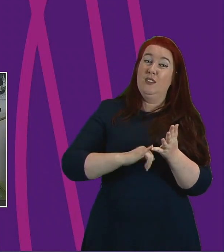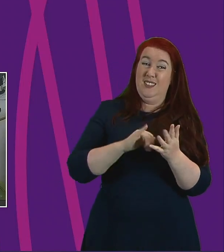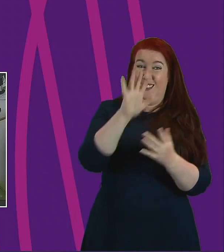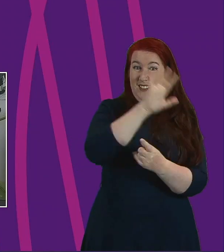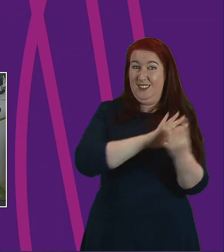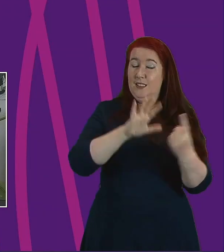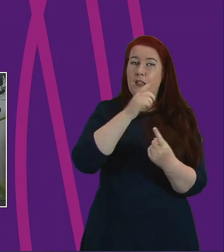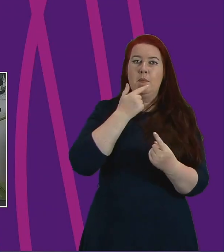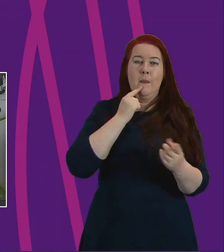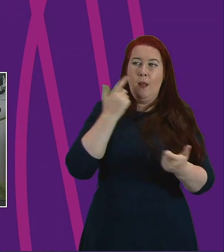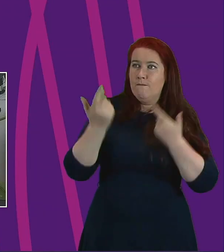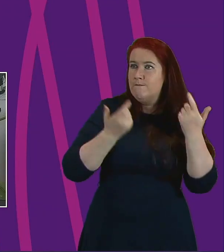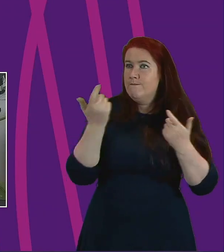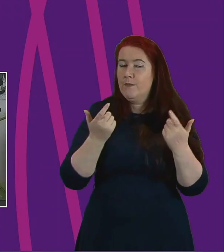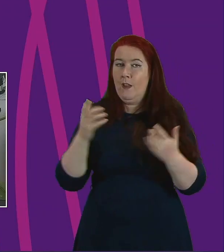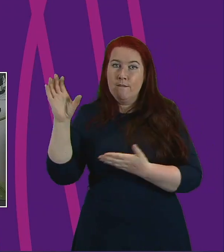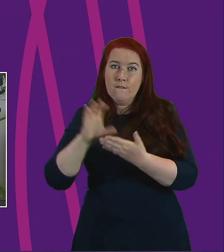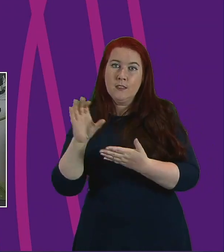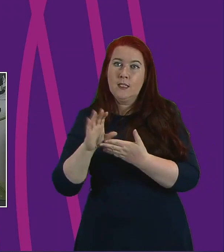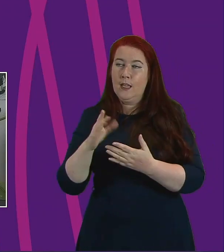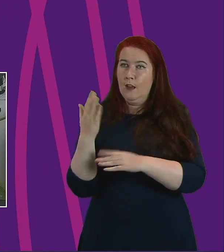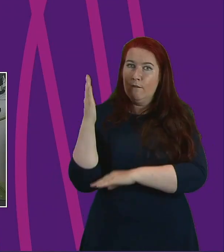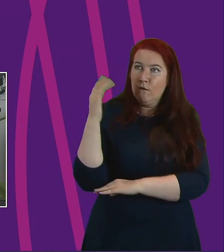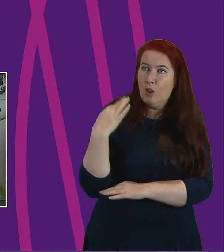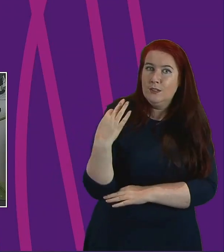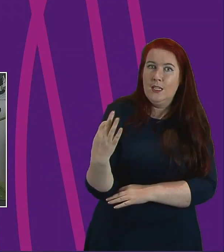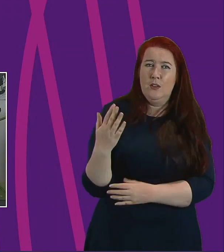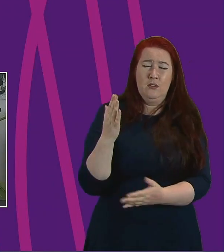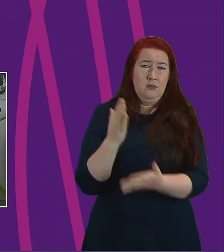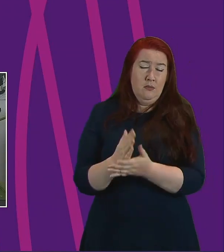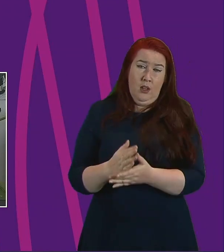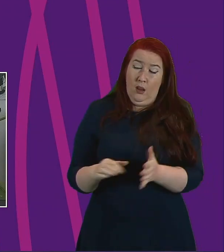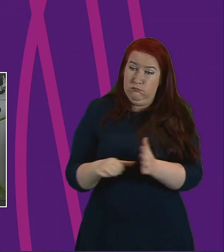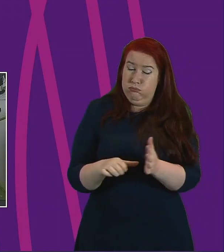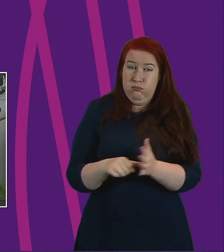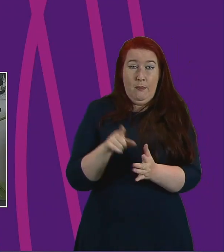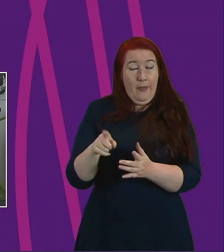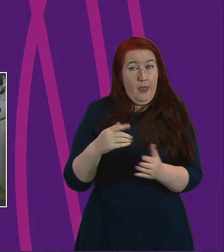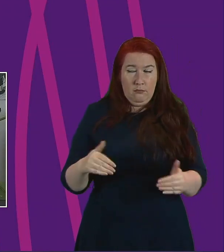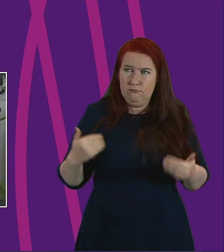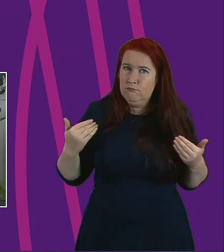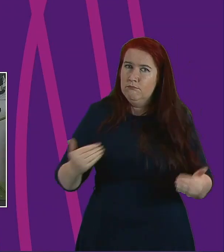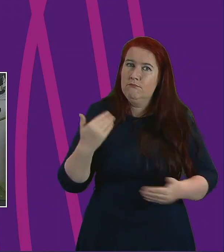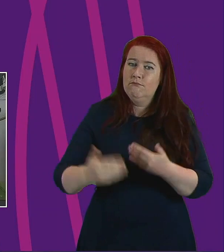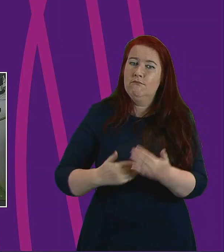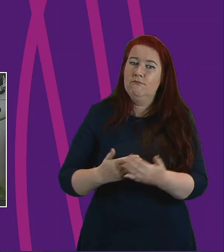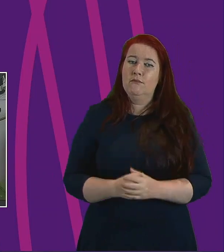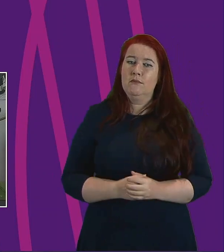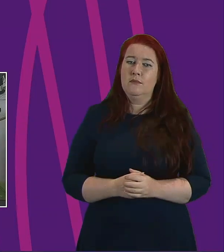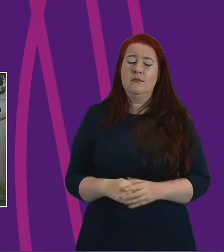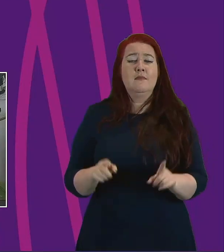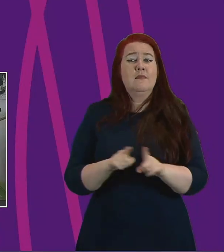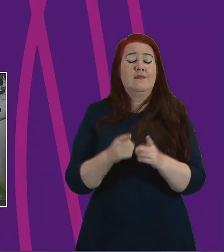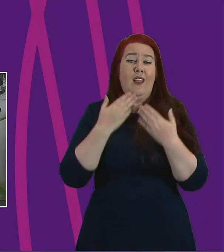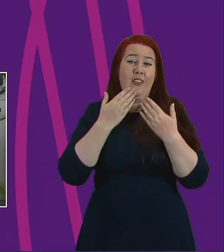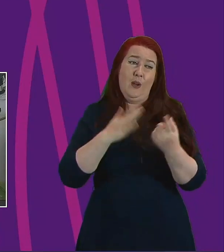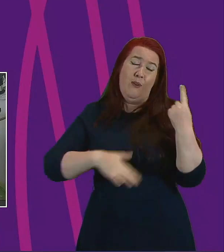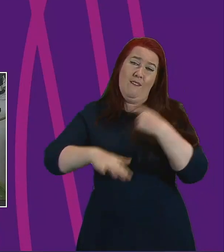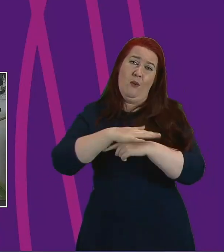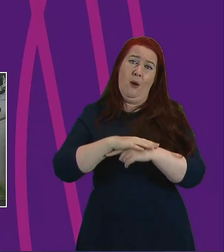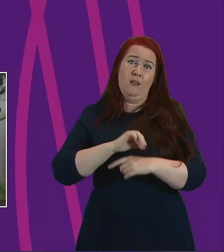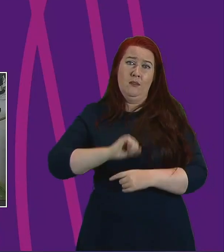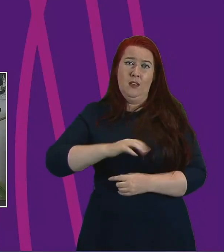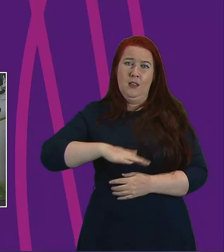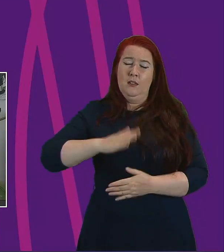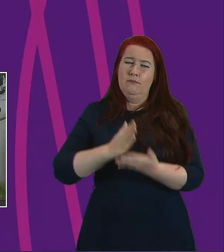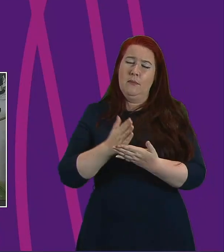funding and volunteering in the face of extreme adversity. I also want to thank everyone across the constituency for being so